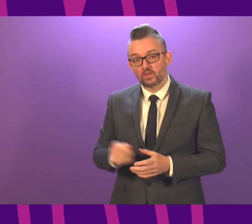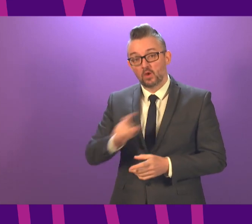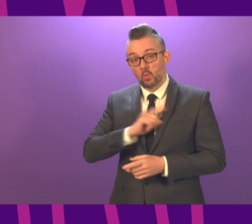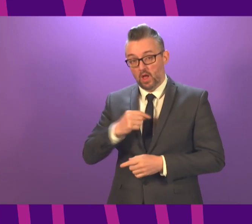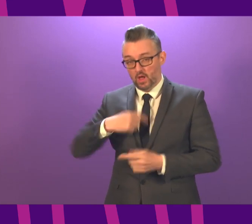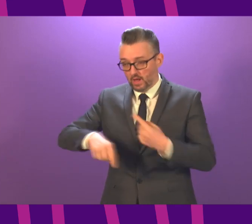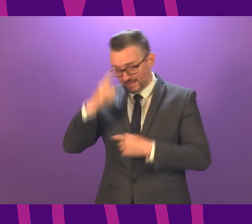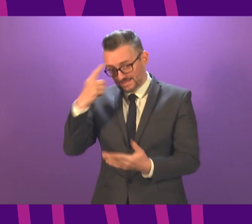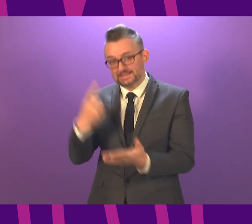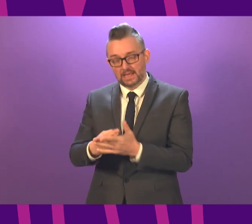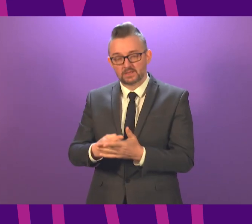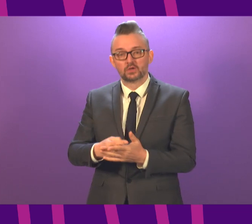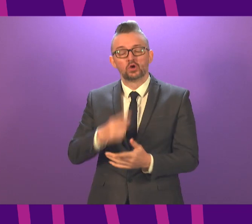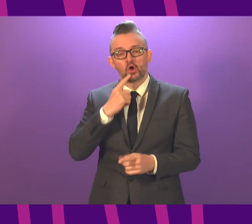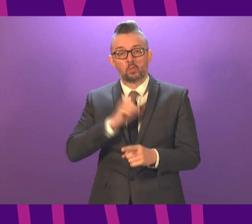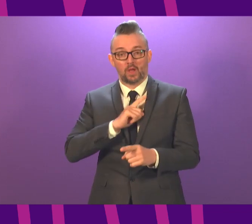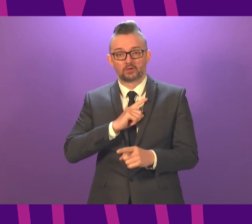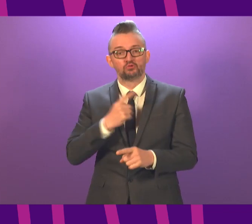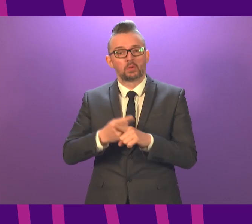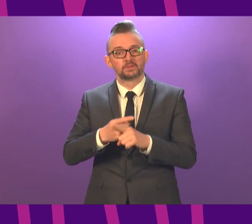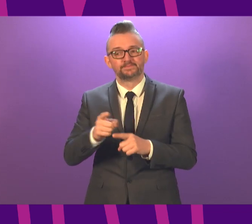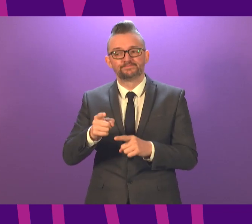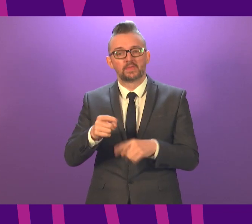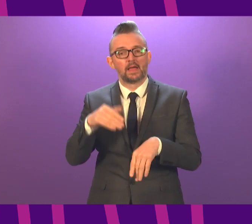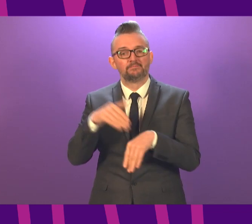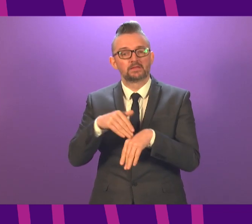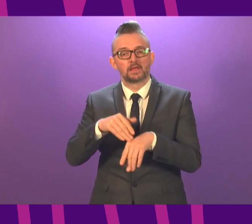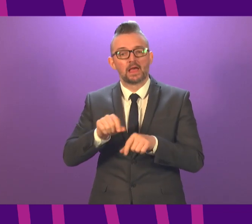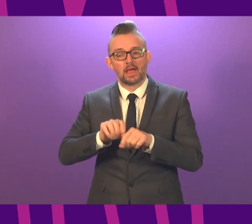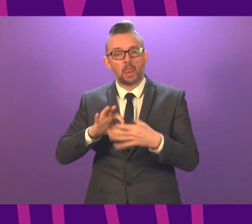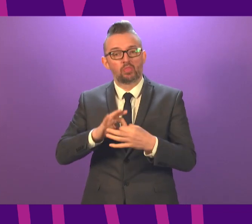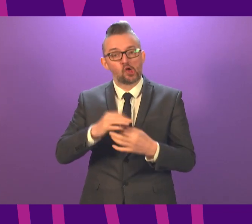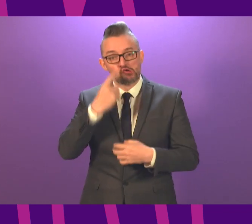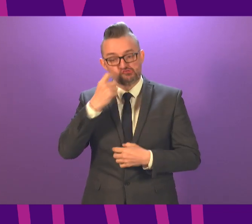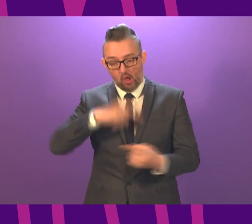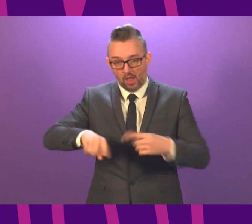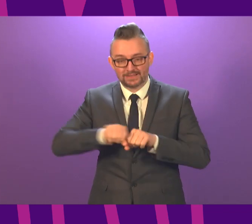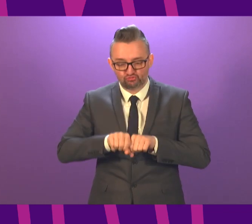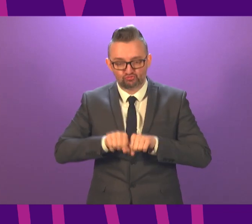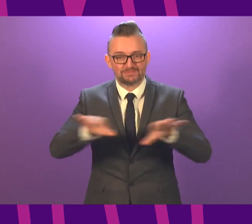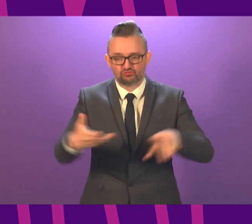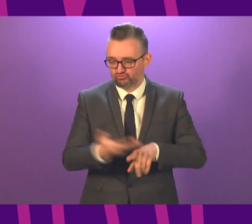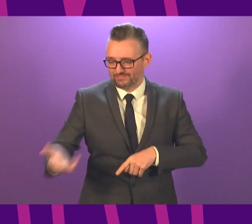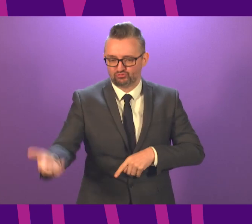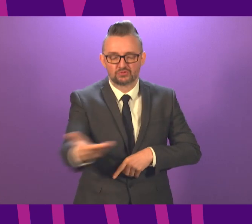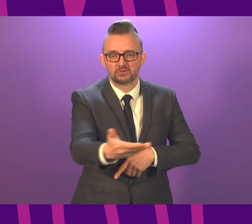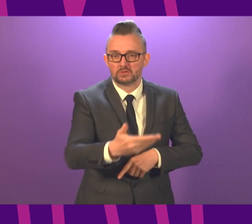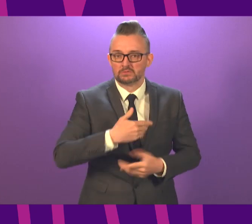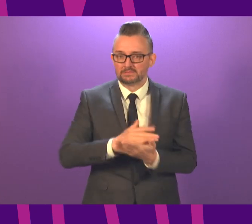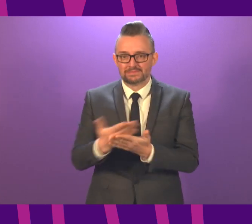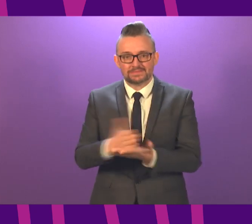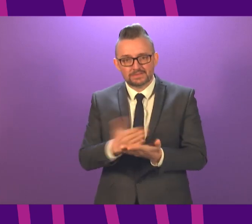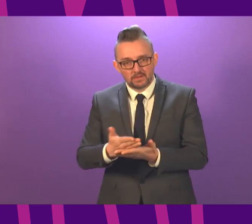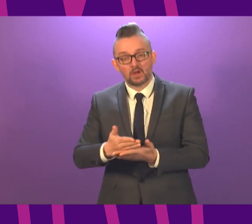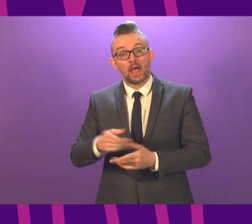justification for the decision, it is about the uncertainty about the impact of transmission on young people. And therefore, if schools were to remain open in these areas,